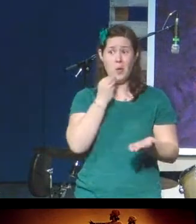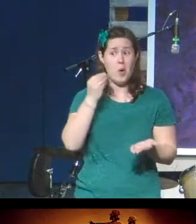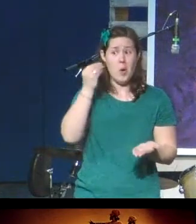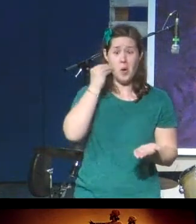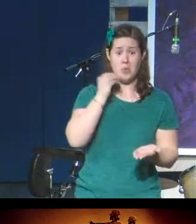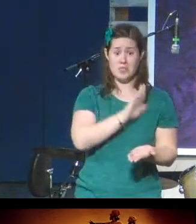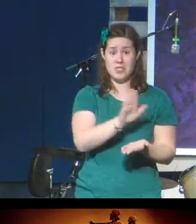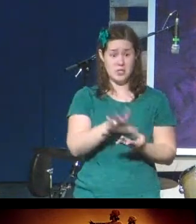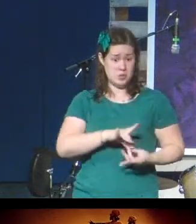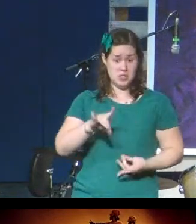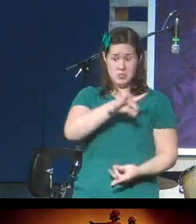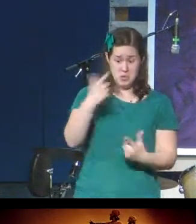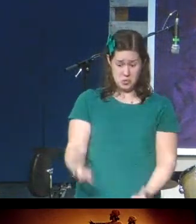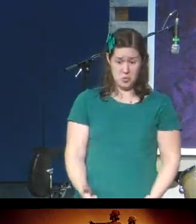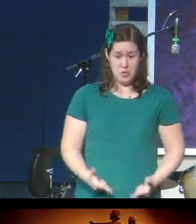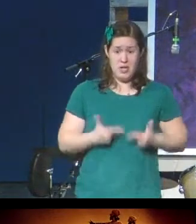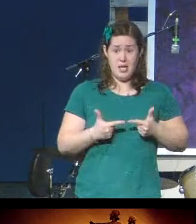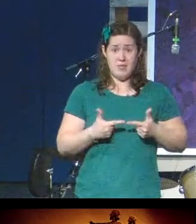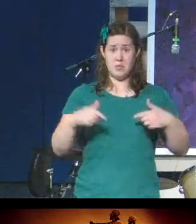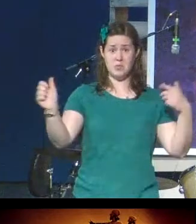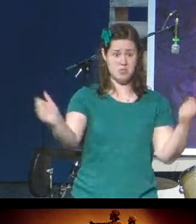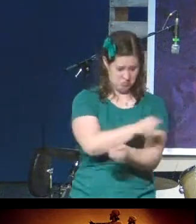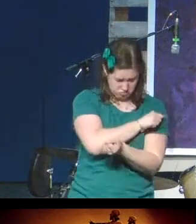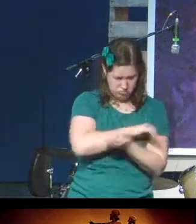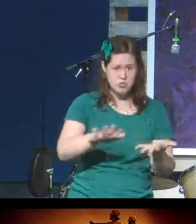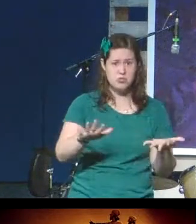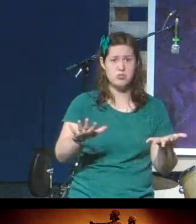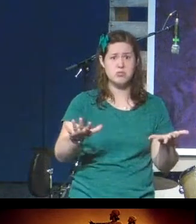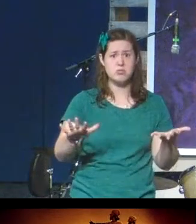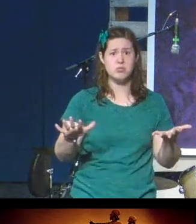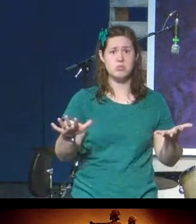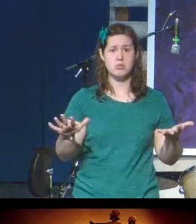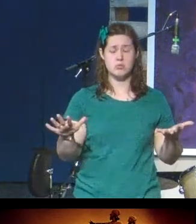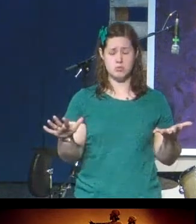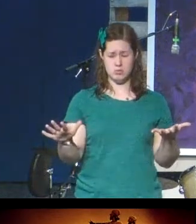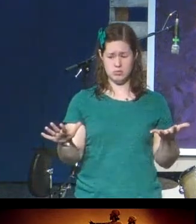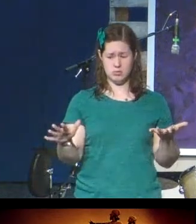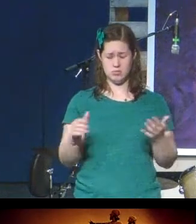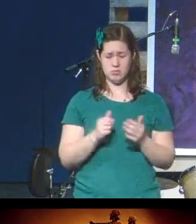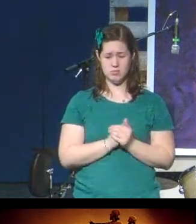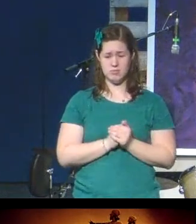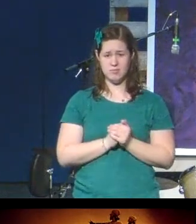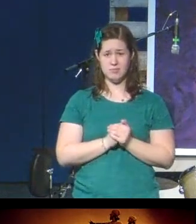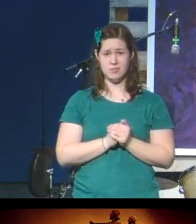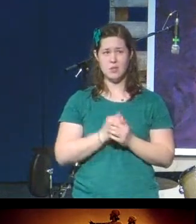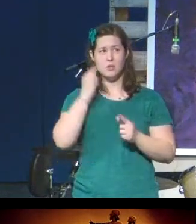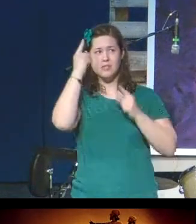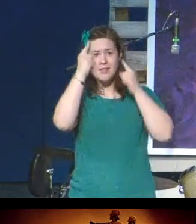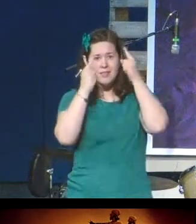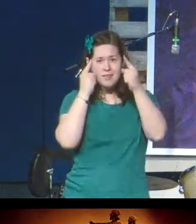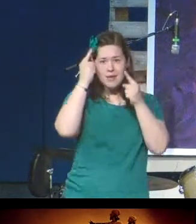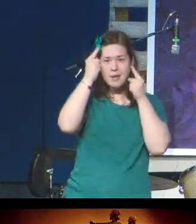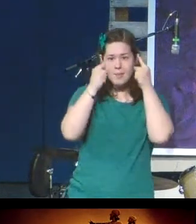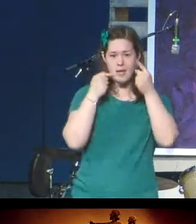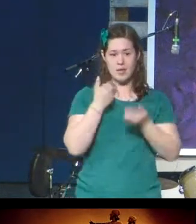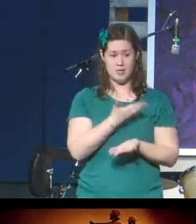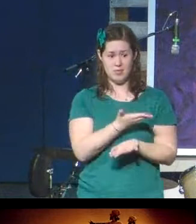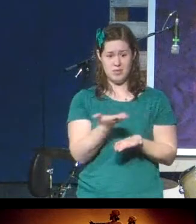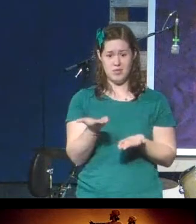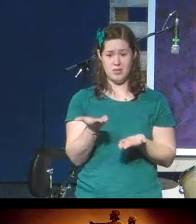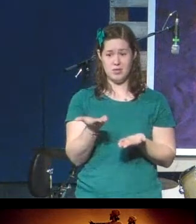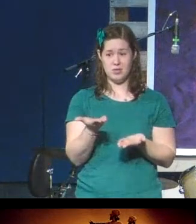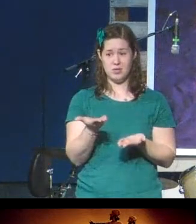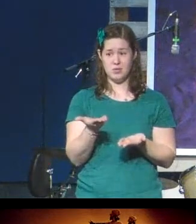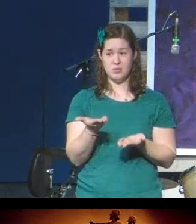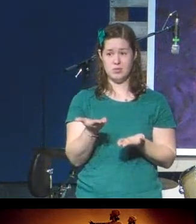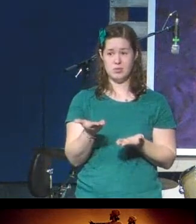life, in fact, they felt it had been destroyed. So just think about those instances,